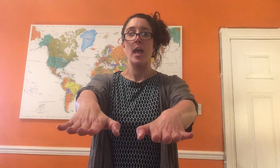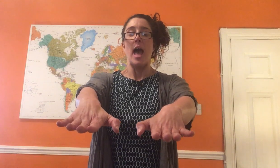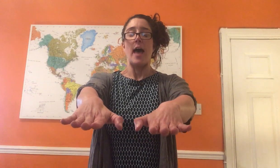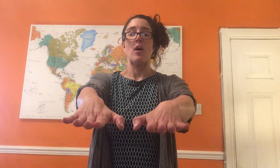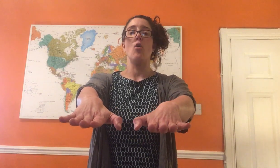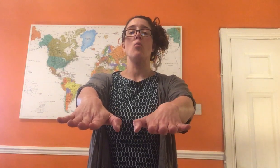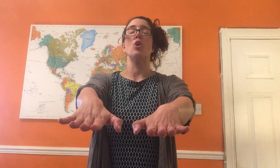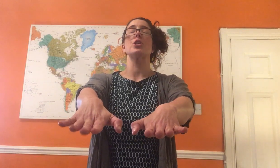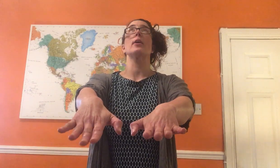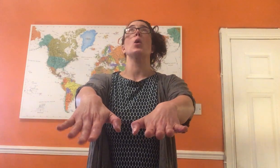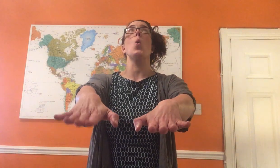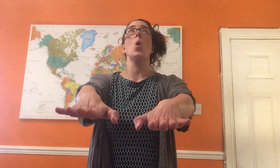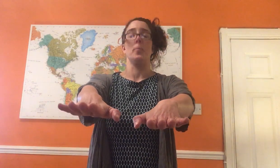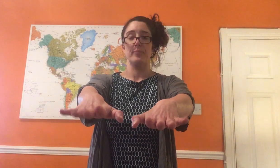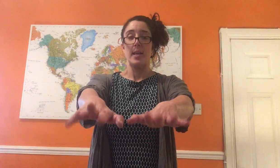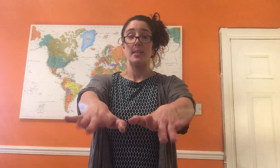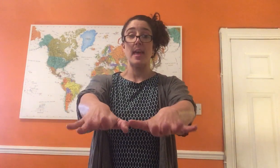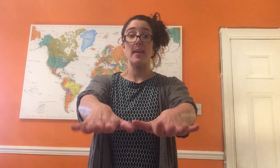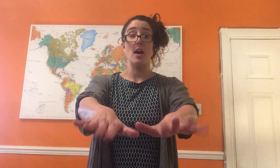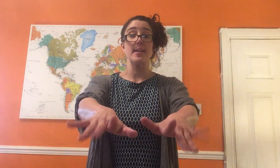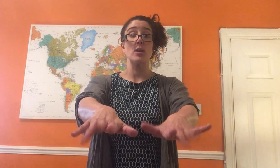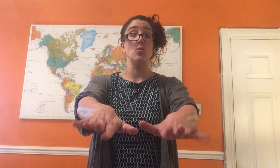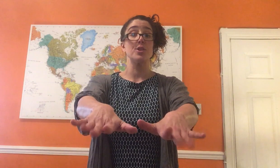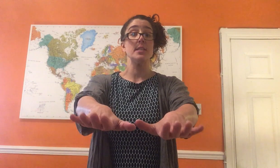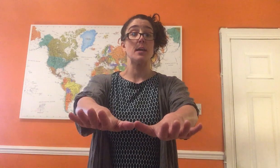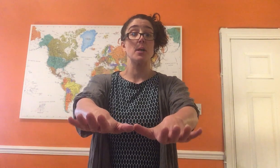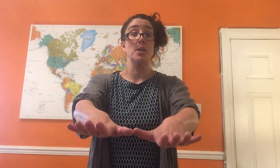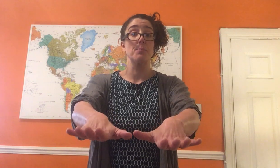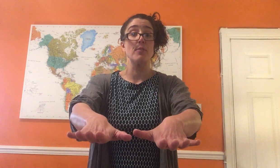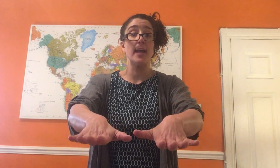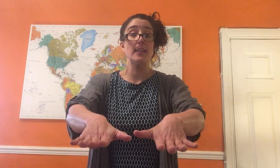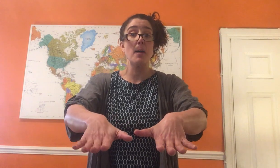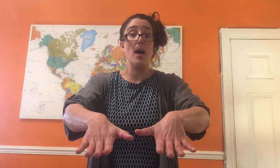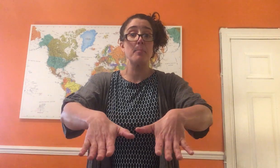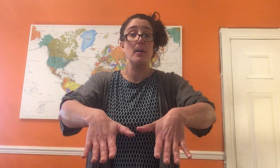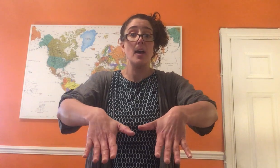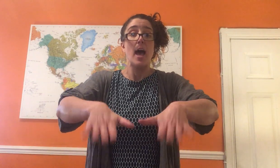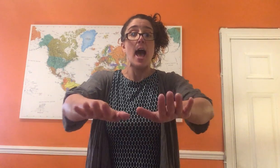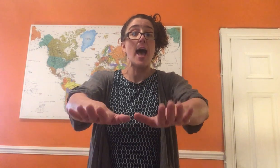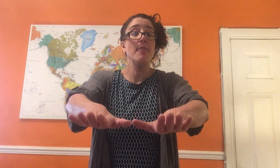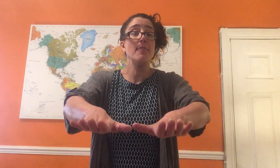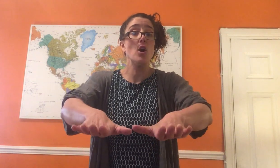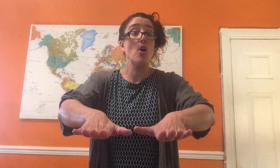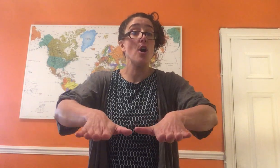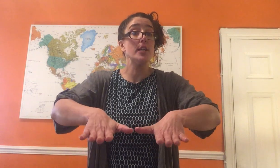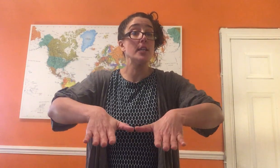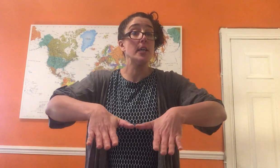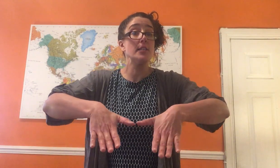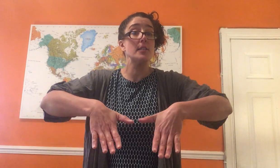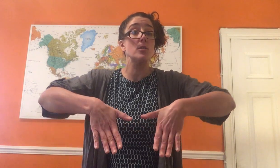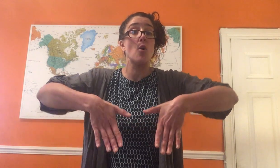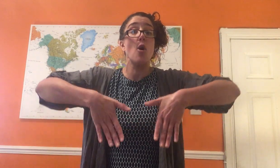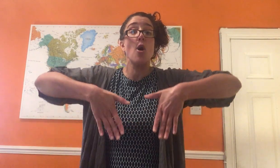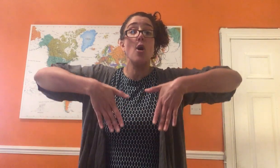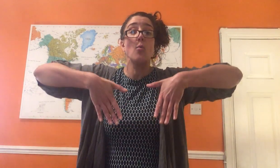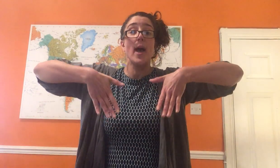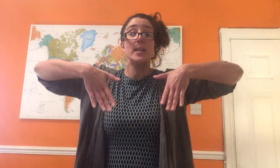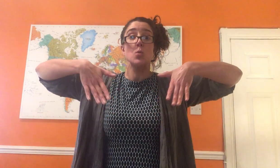And they're all watching, going, ooh. So there they are. There's our audience. And we're going to bring them up. And the audience all went,